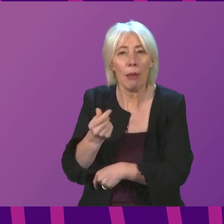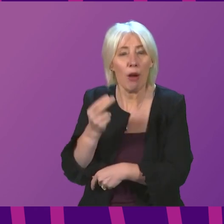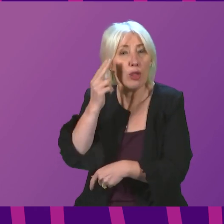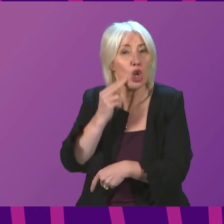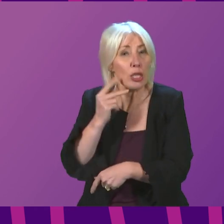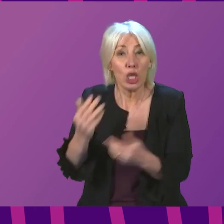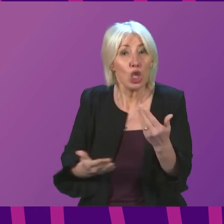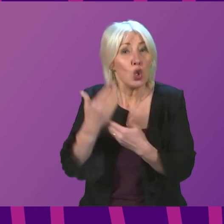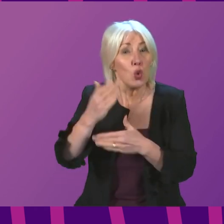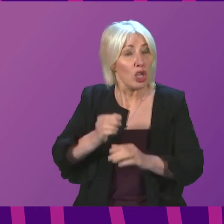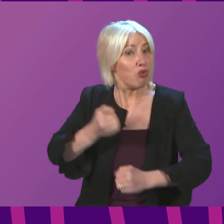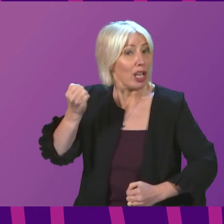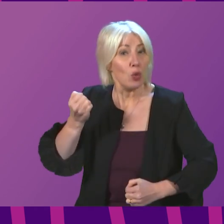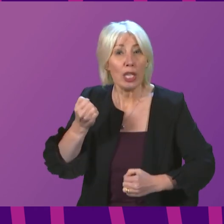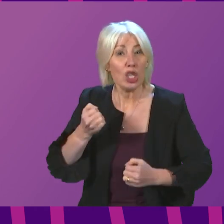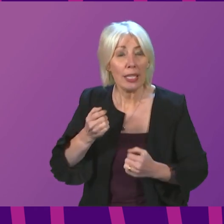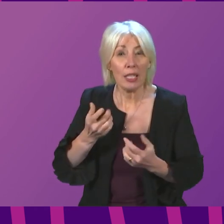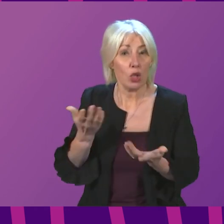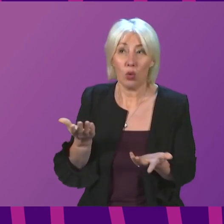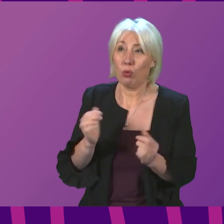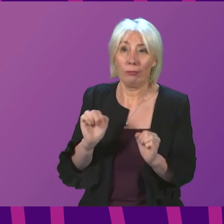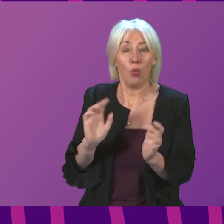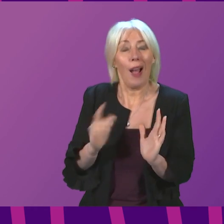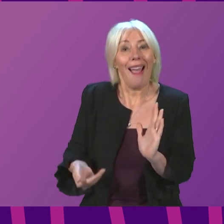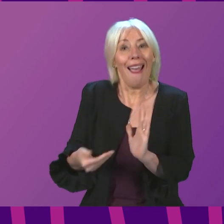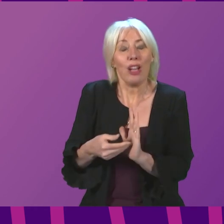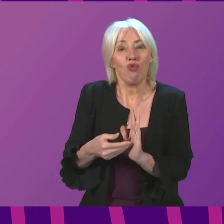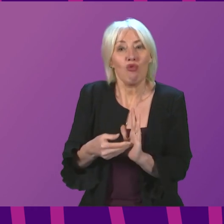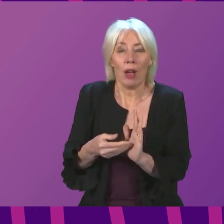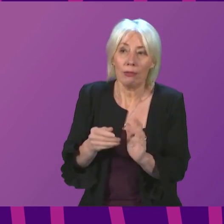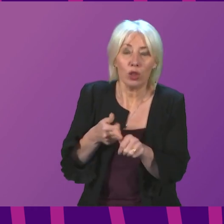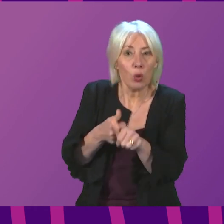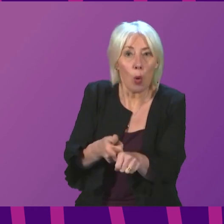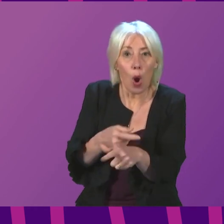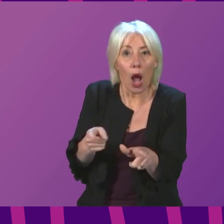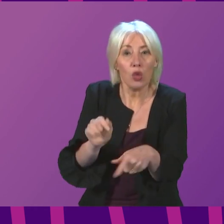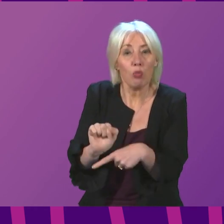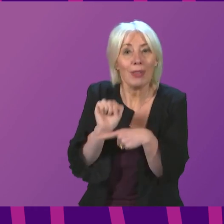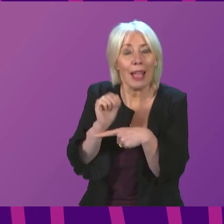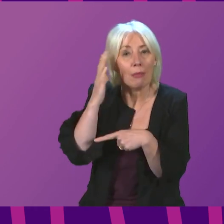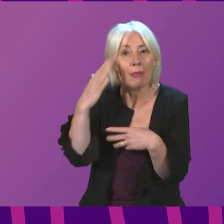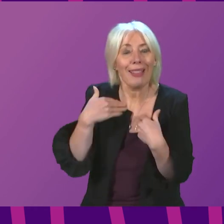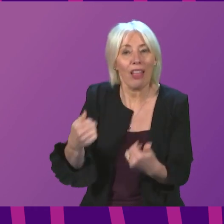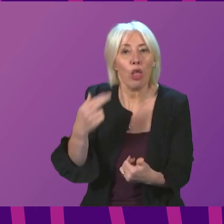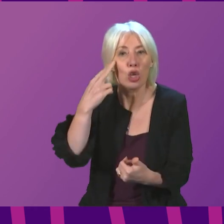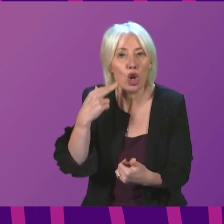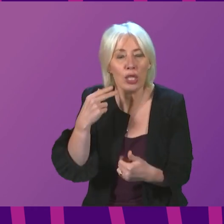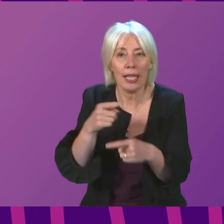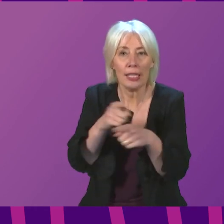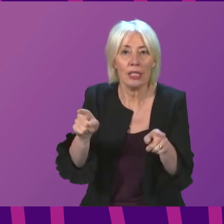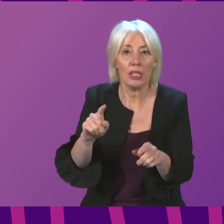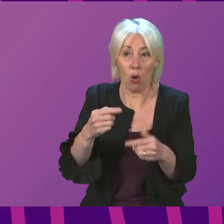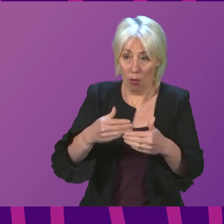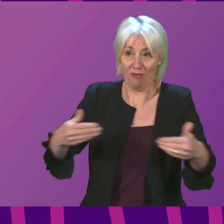university students. What additional measures can the Scottish Government put in place to help protect mental health nurses on the front line?